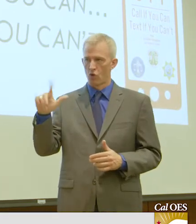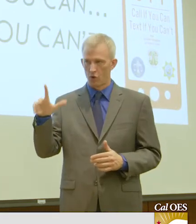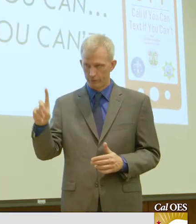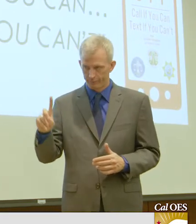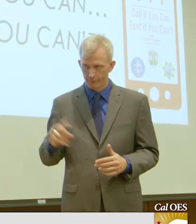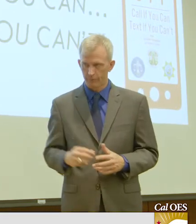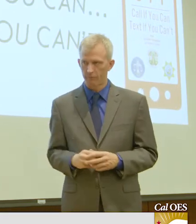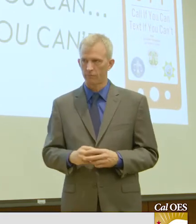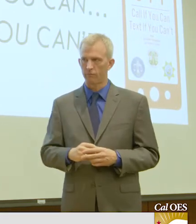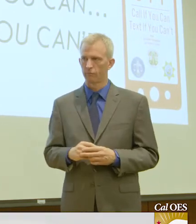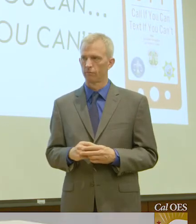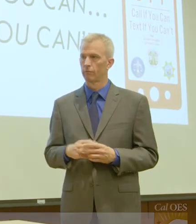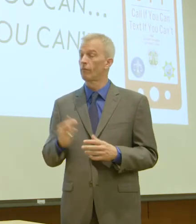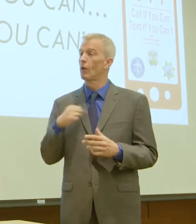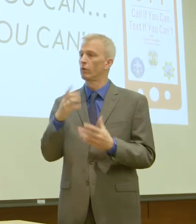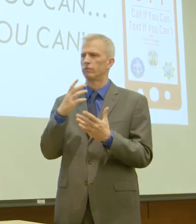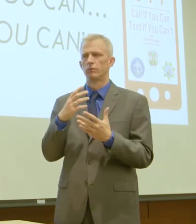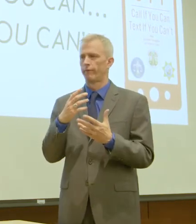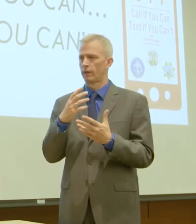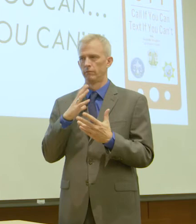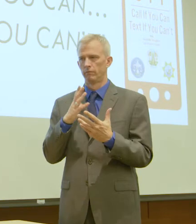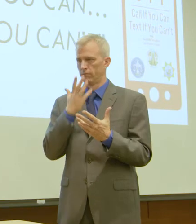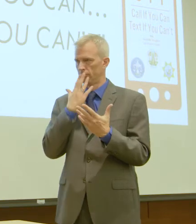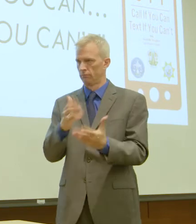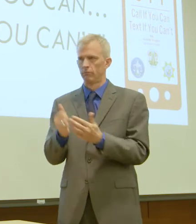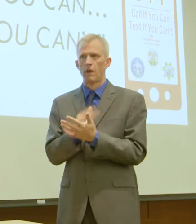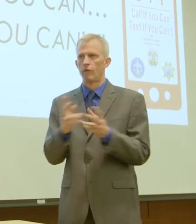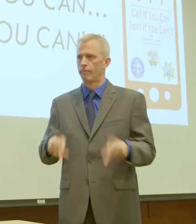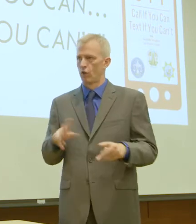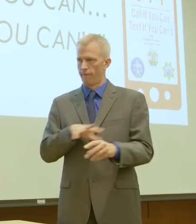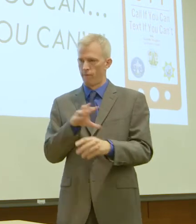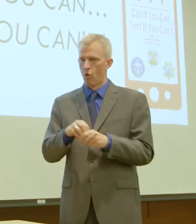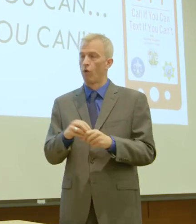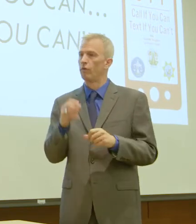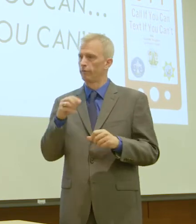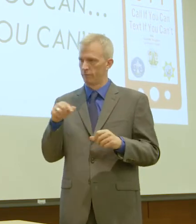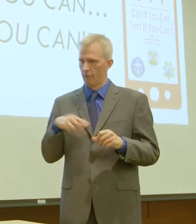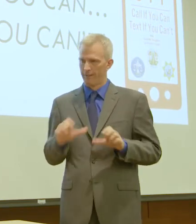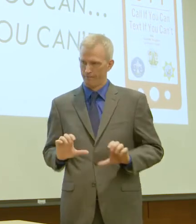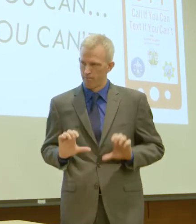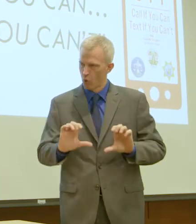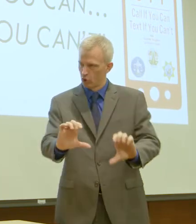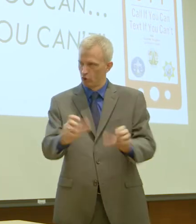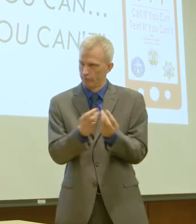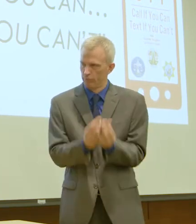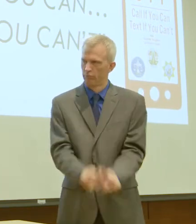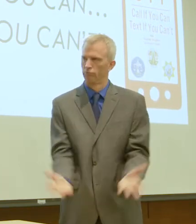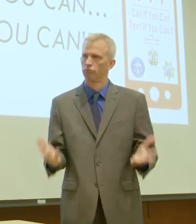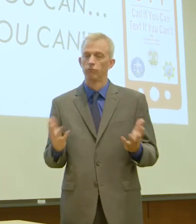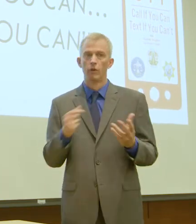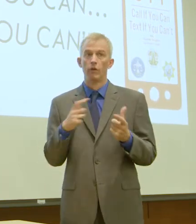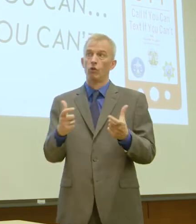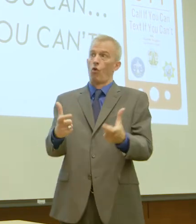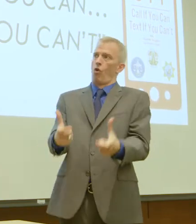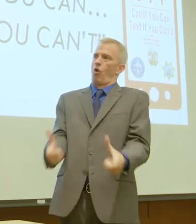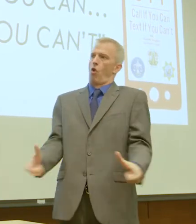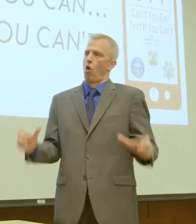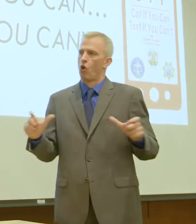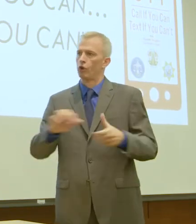thank everybody that was involved with this to push this out in the large collaborative effort.